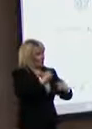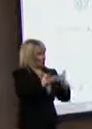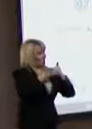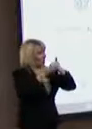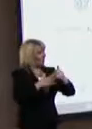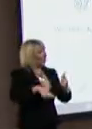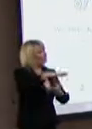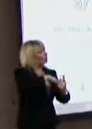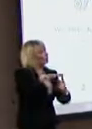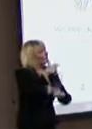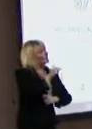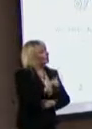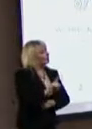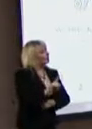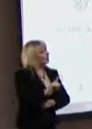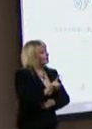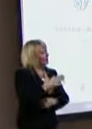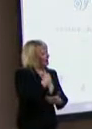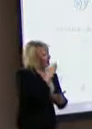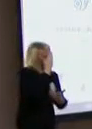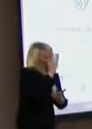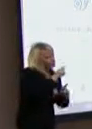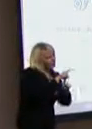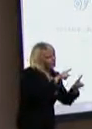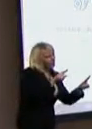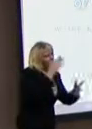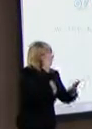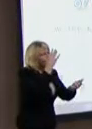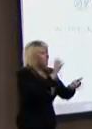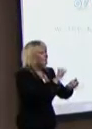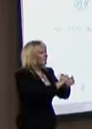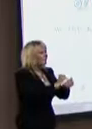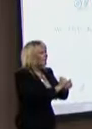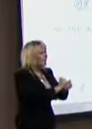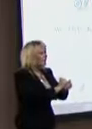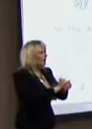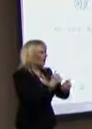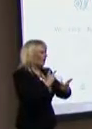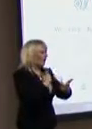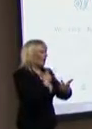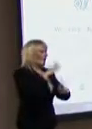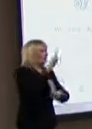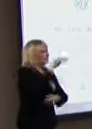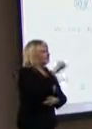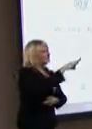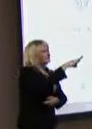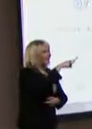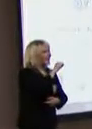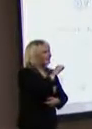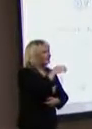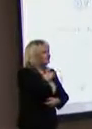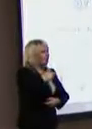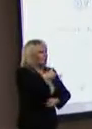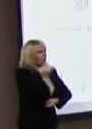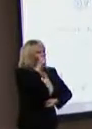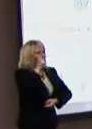And I don't know about whether many of you here can remember trying to drink some of that coffee back in the early 80s. It